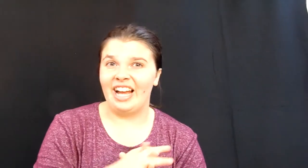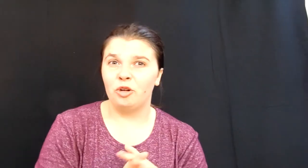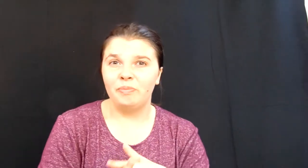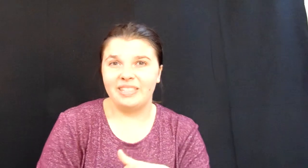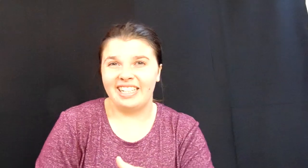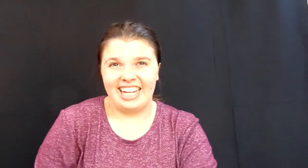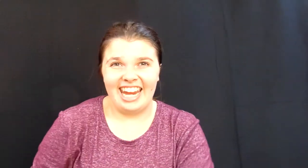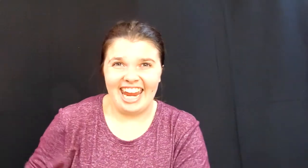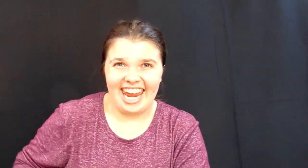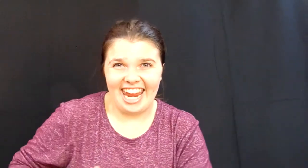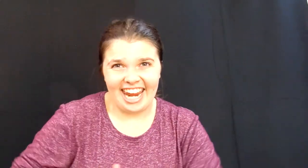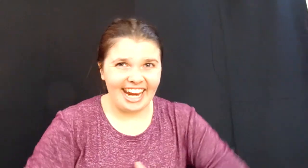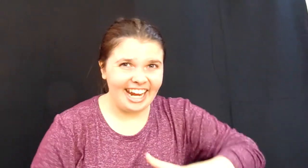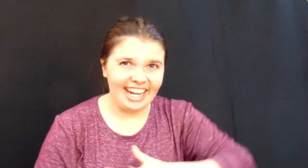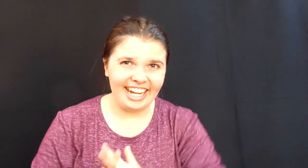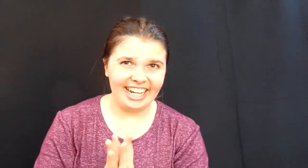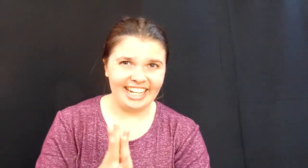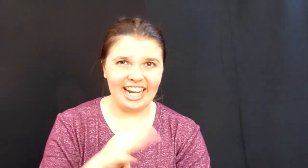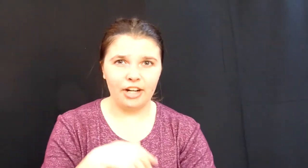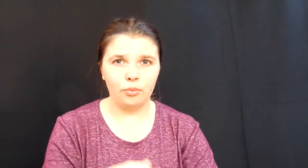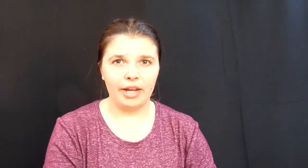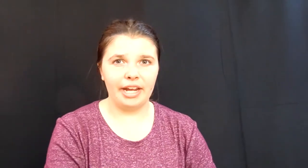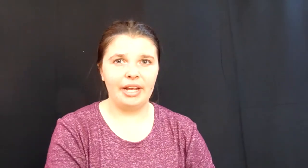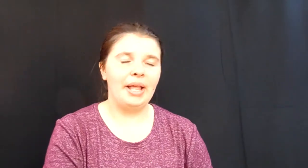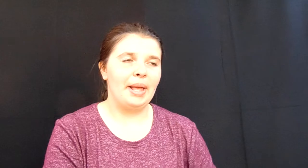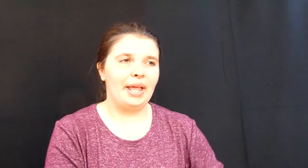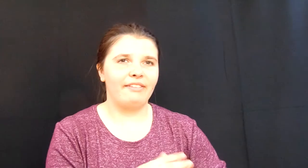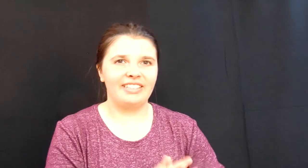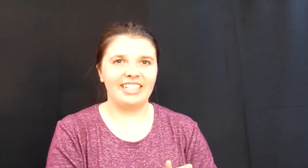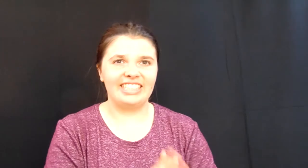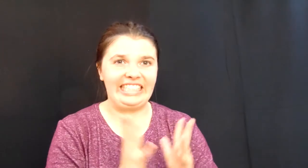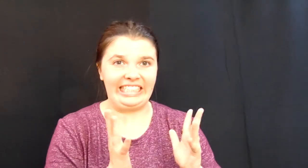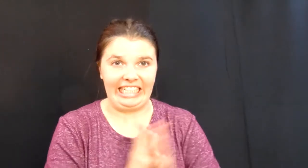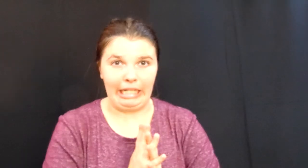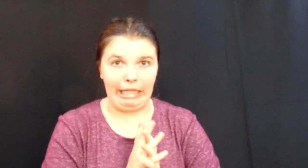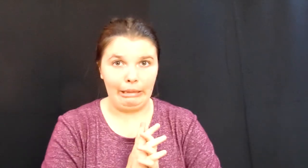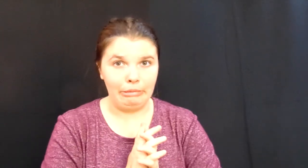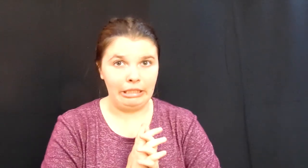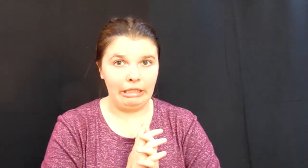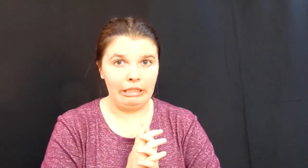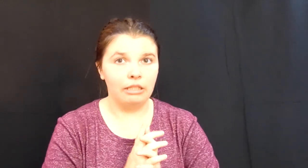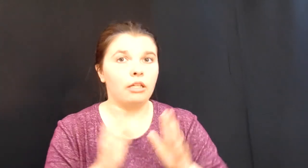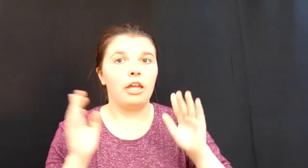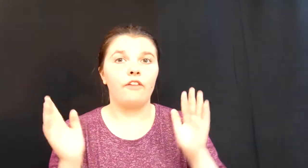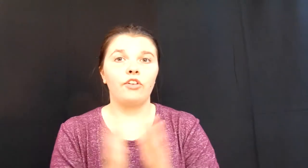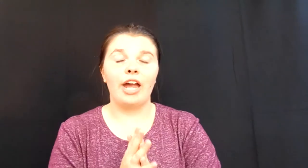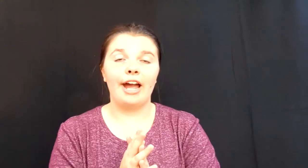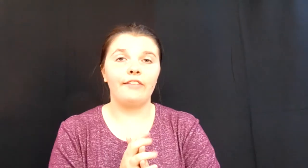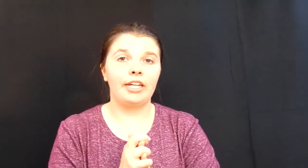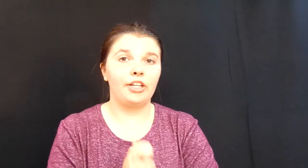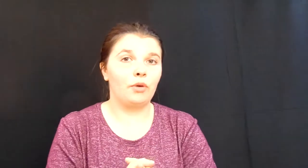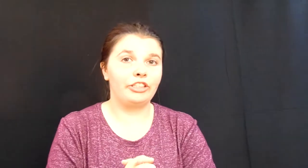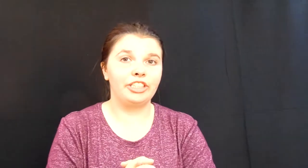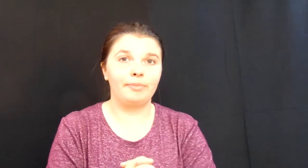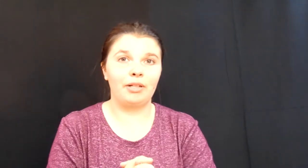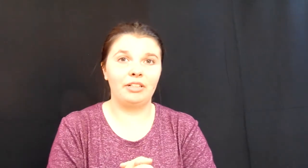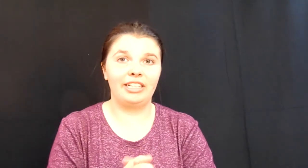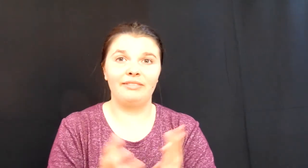helps in any kind of way if it doesn't I'm sorry if you have any questions about it